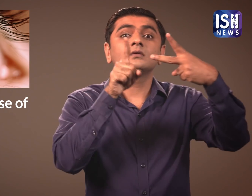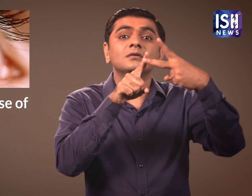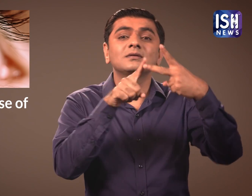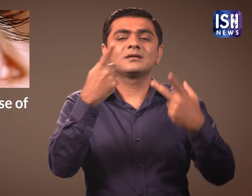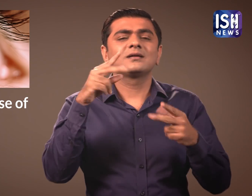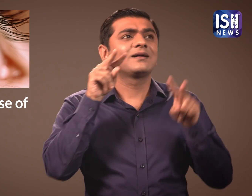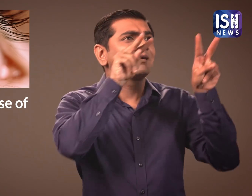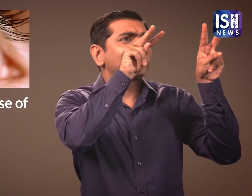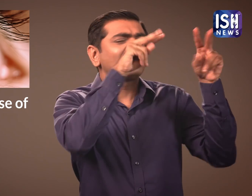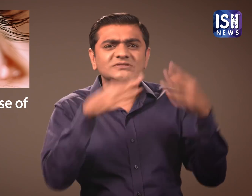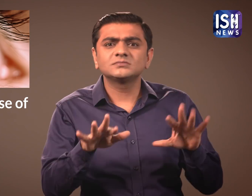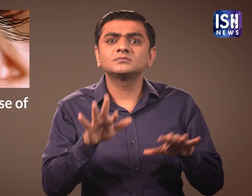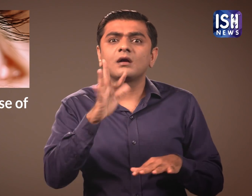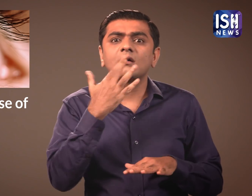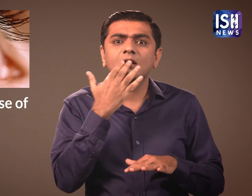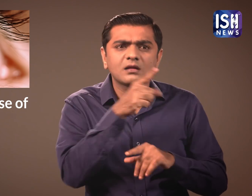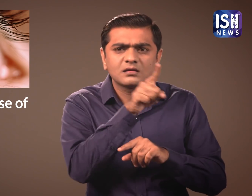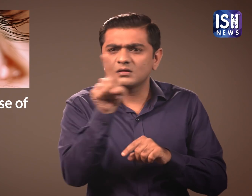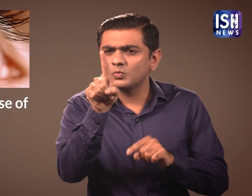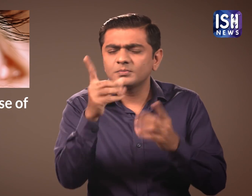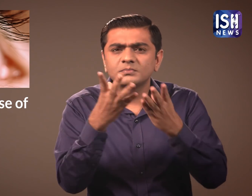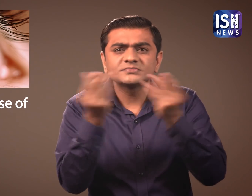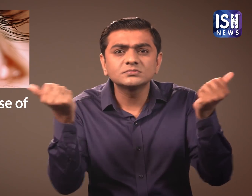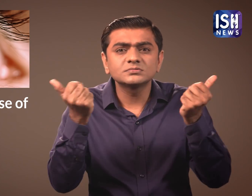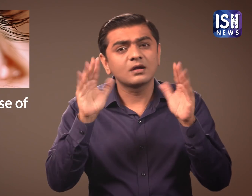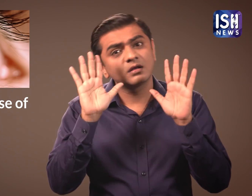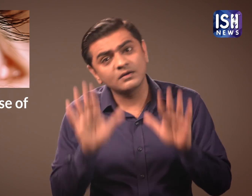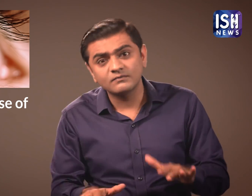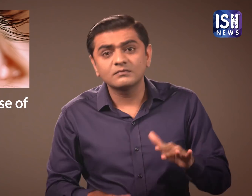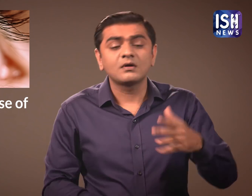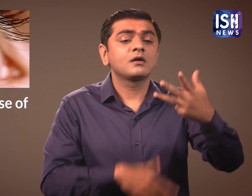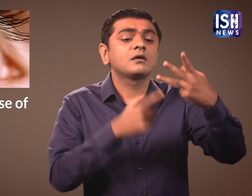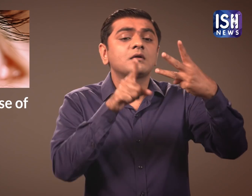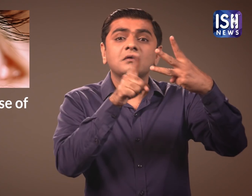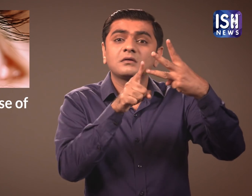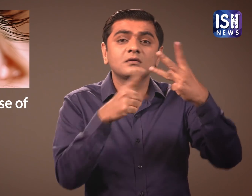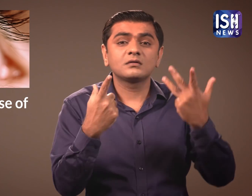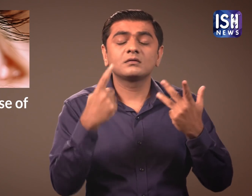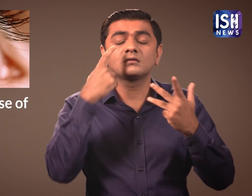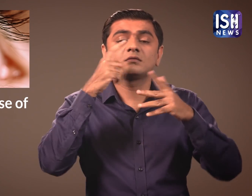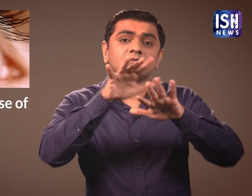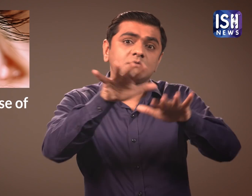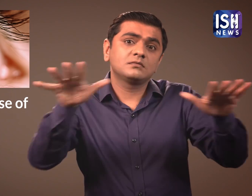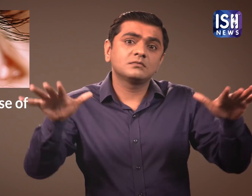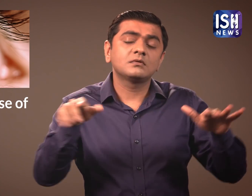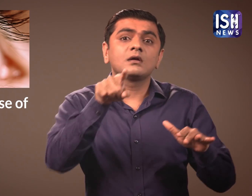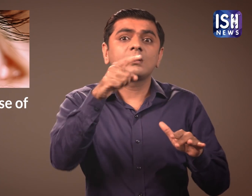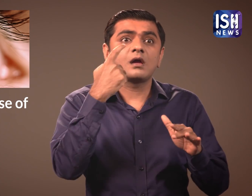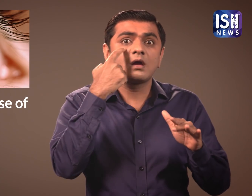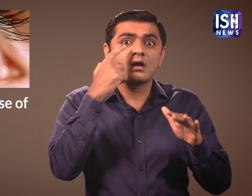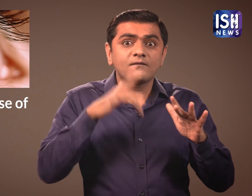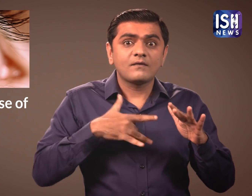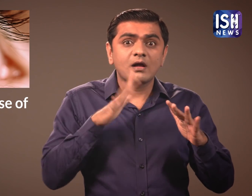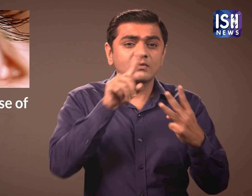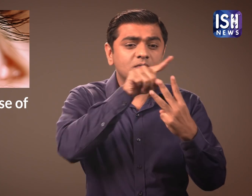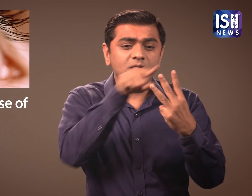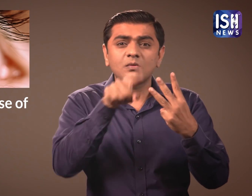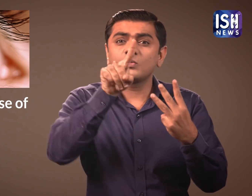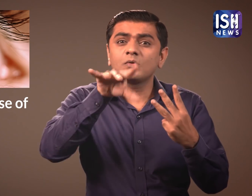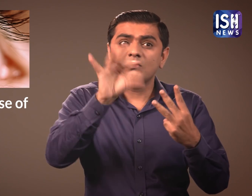it can cause altered colour vision, it can cause blindness as well. If you feel any of these